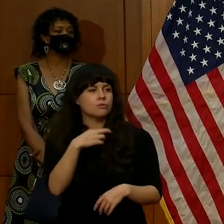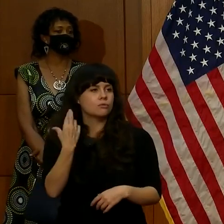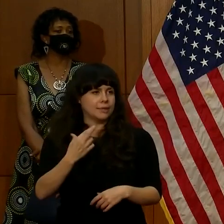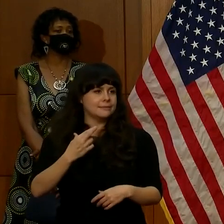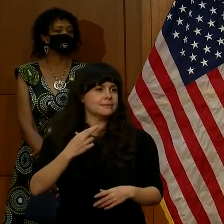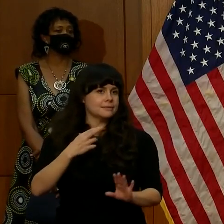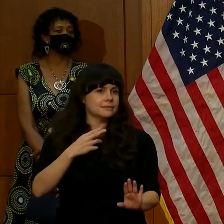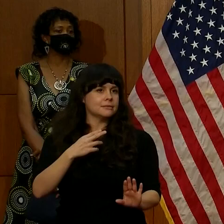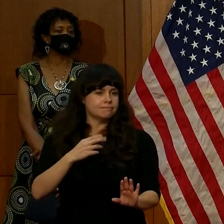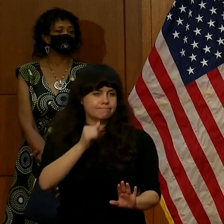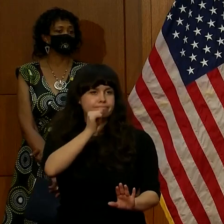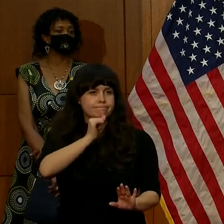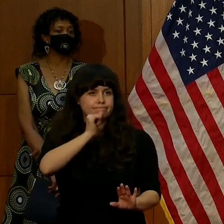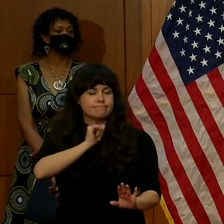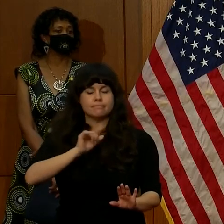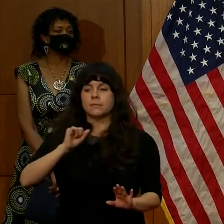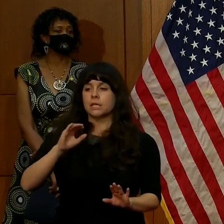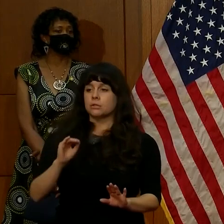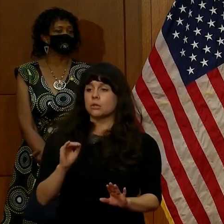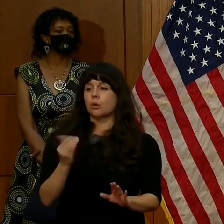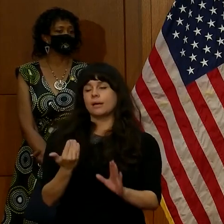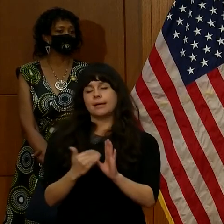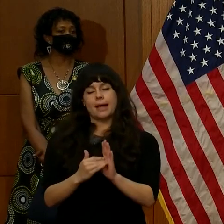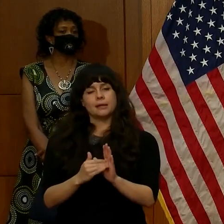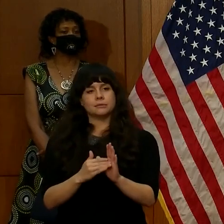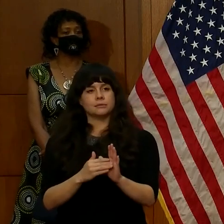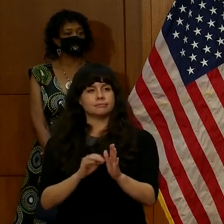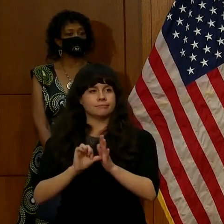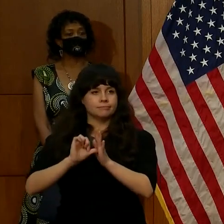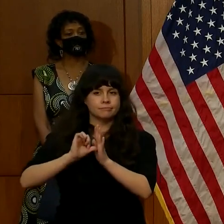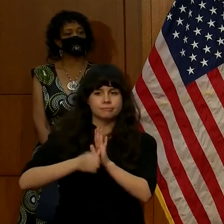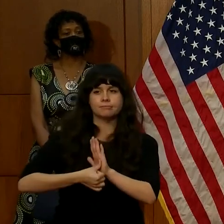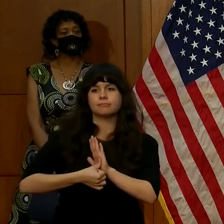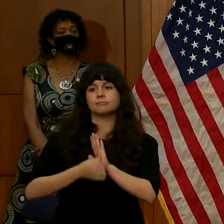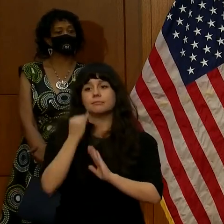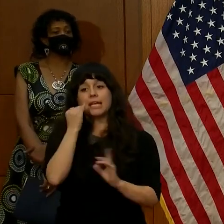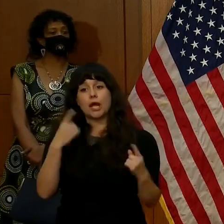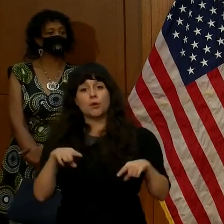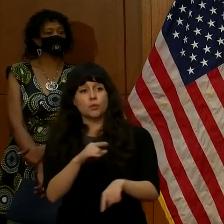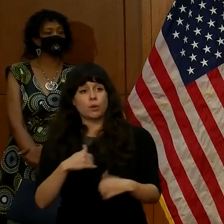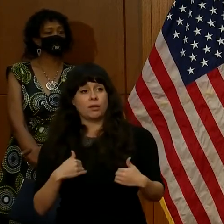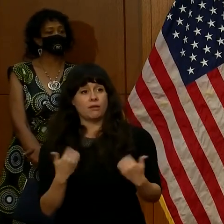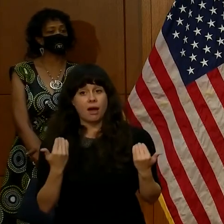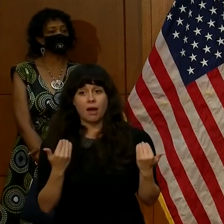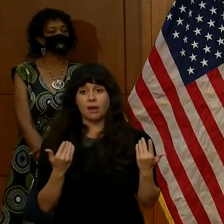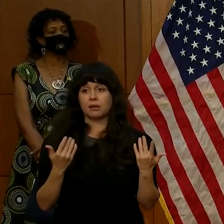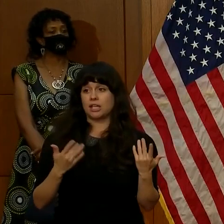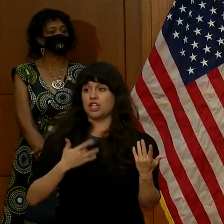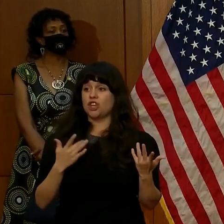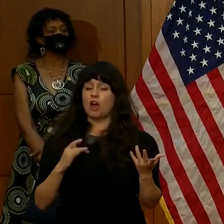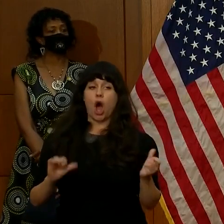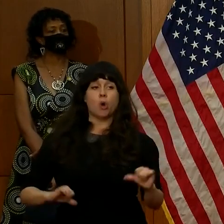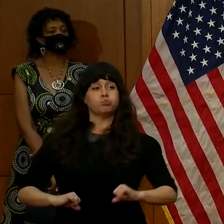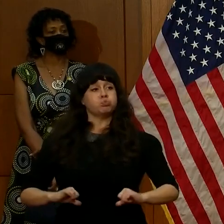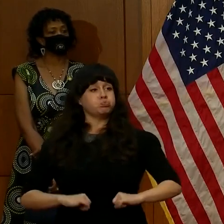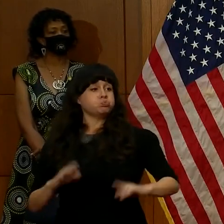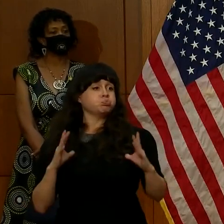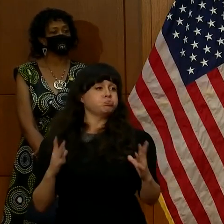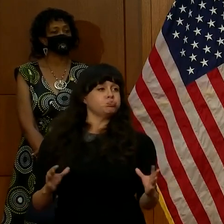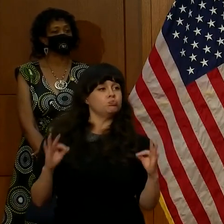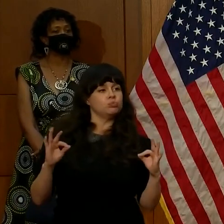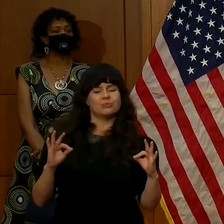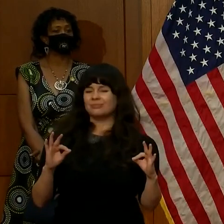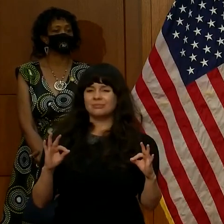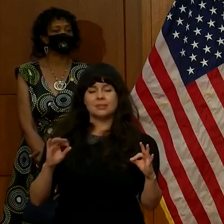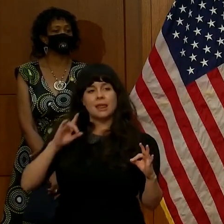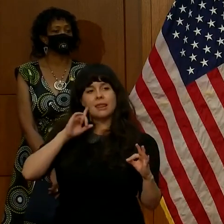outcome. And so the message, again, is that, you know, if you're young and invincible, think about the